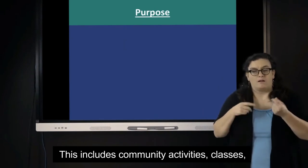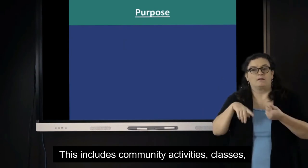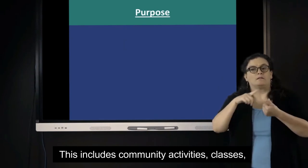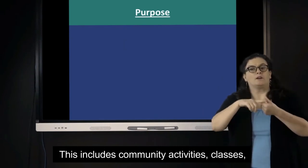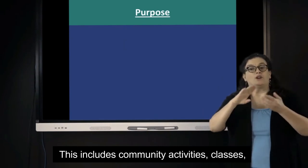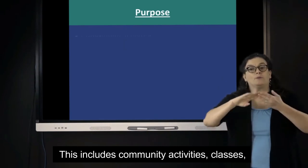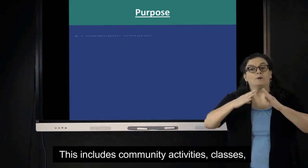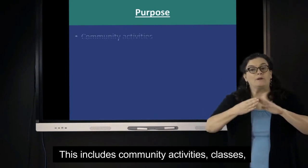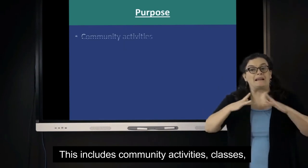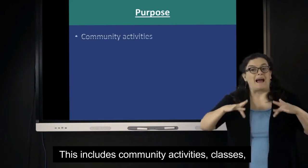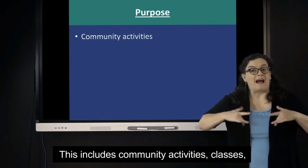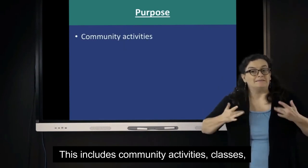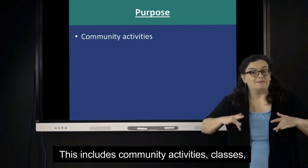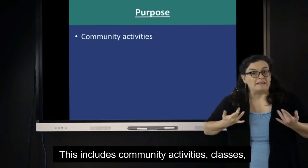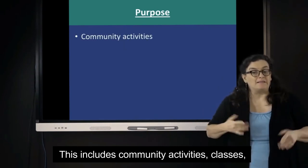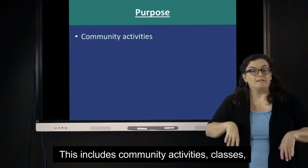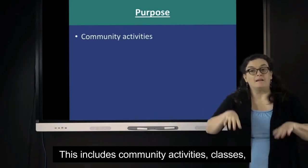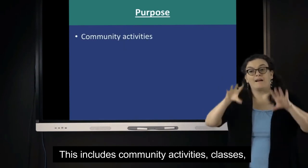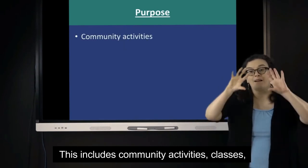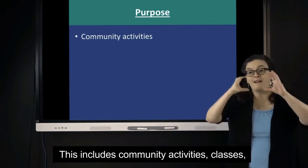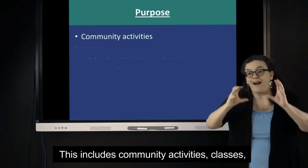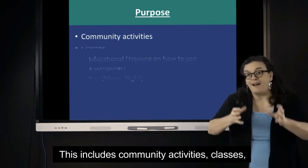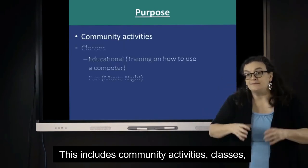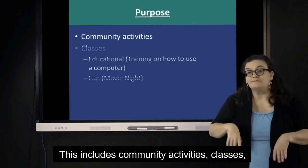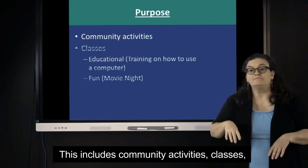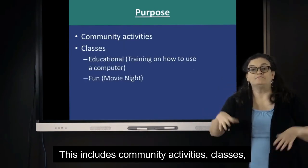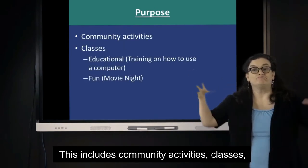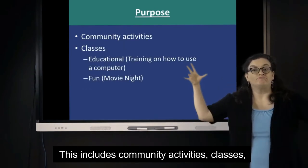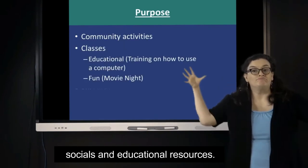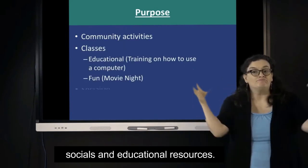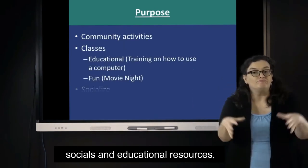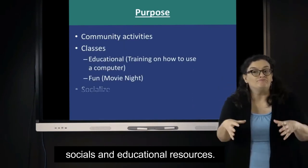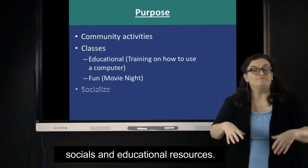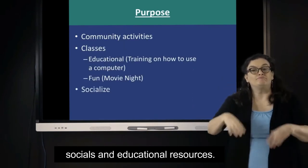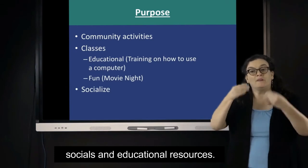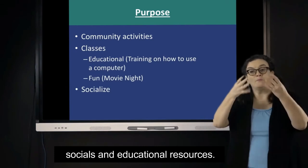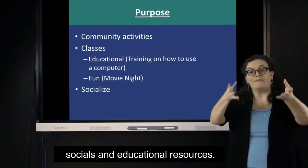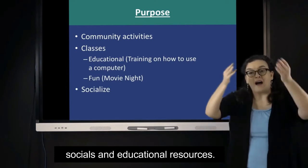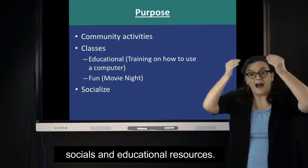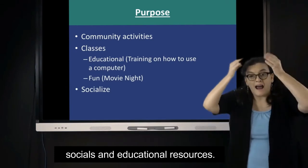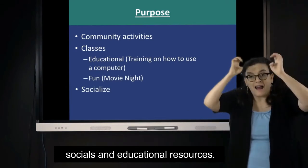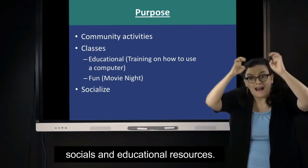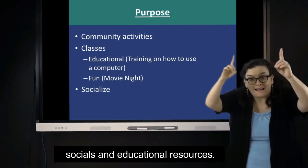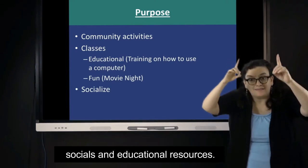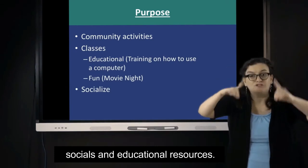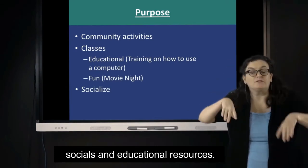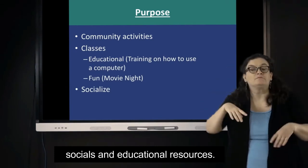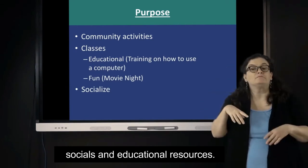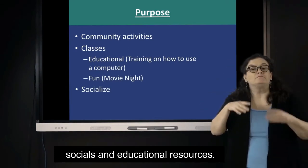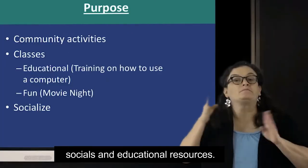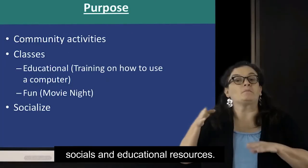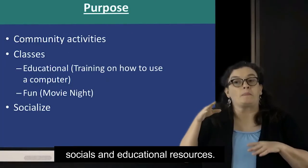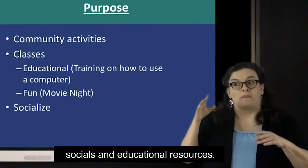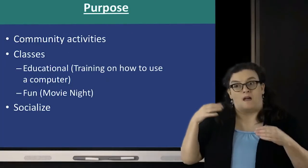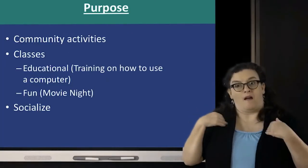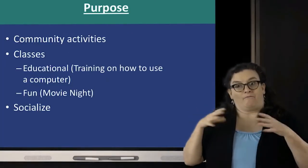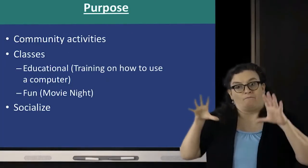And what that involves. That involves community activities, classes offered at our center, continuing